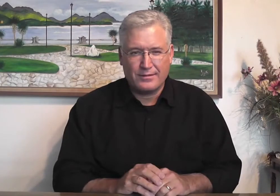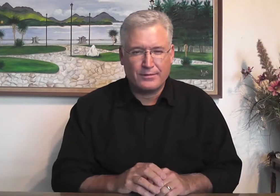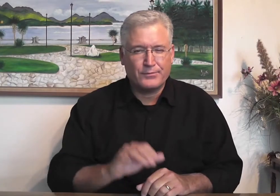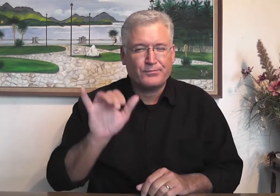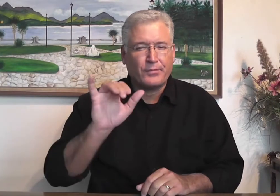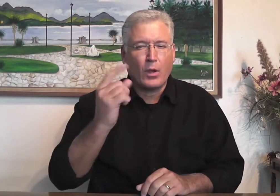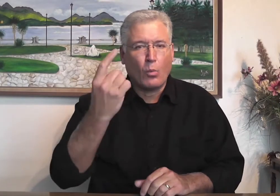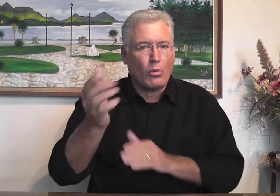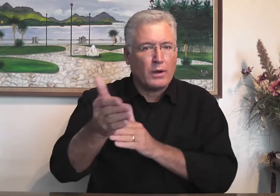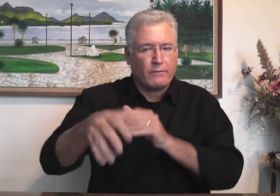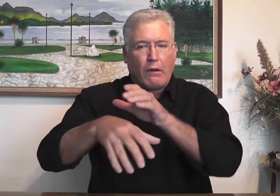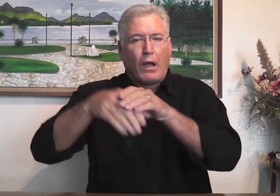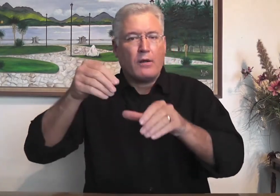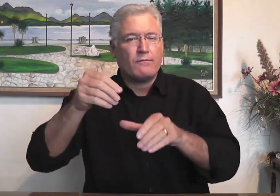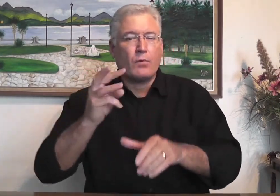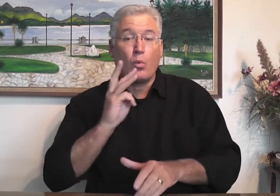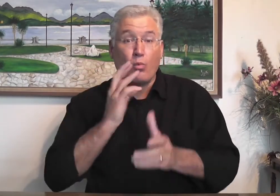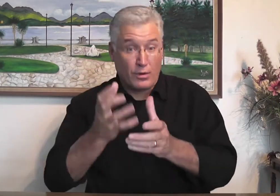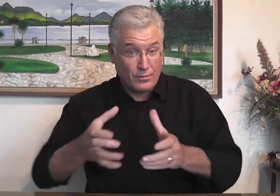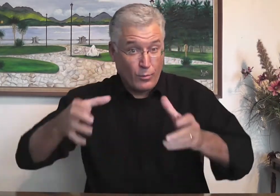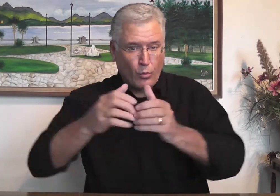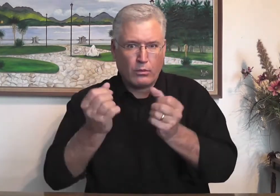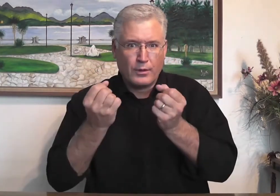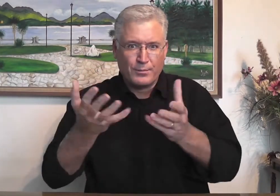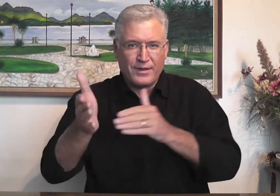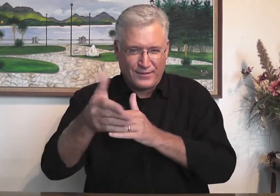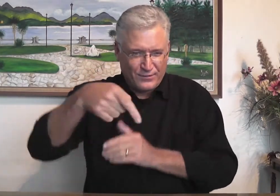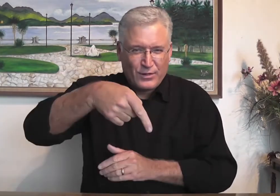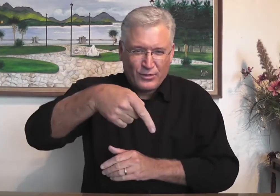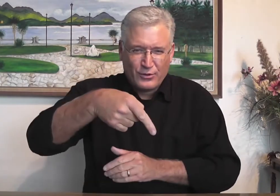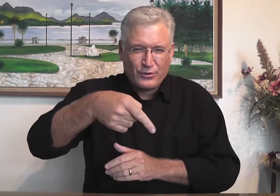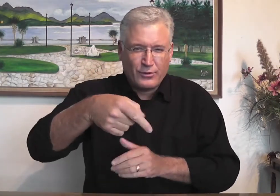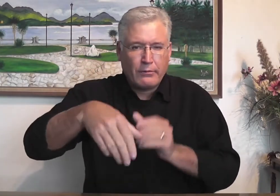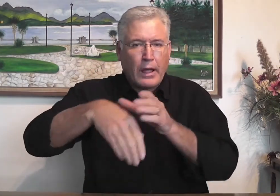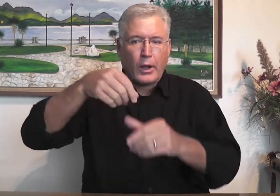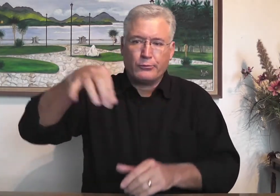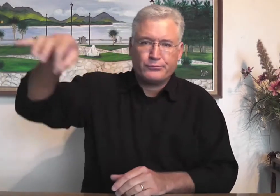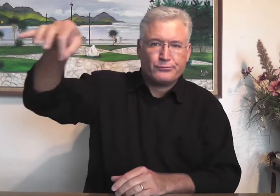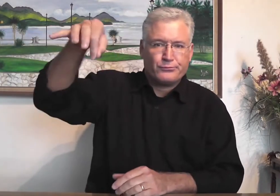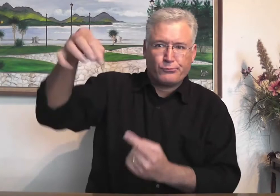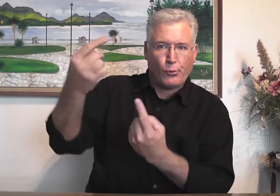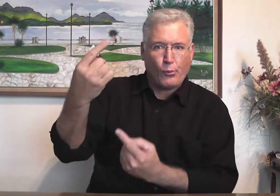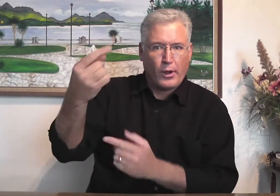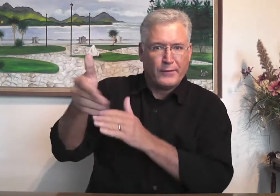doesn't teach that. You don't hear of one lone fish. No, they're in a group.